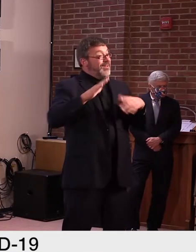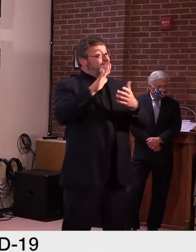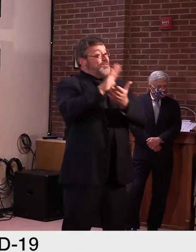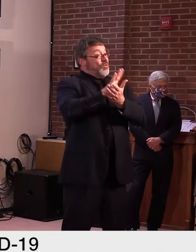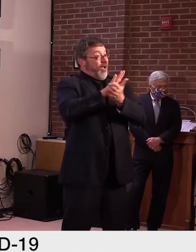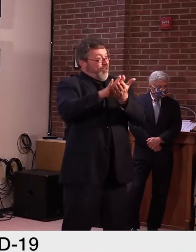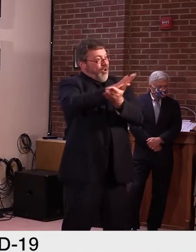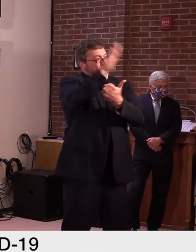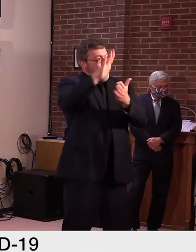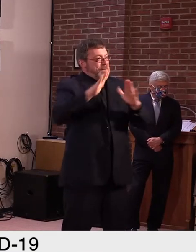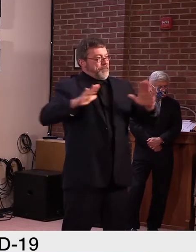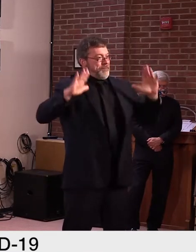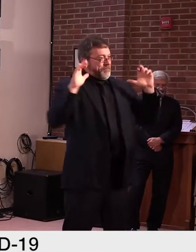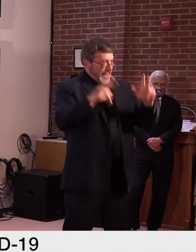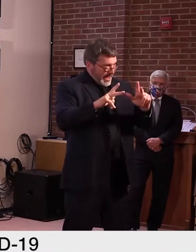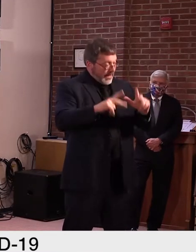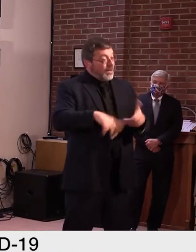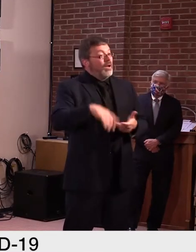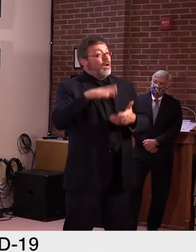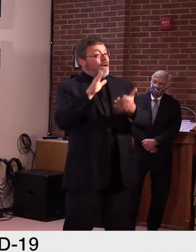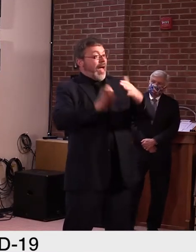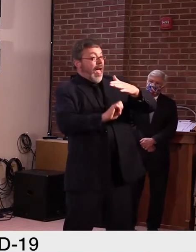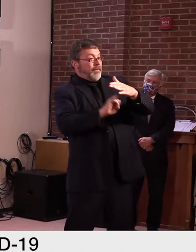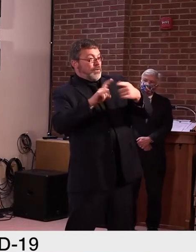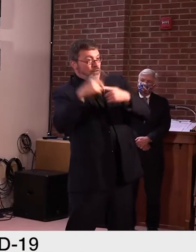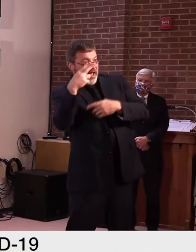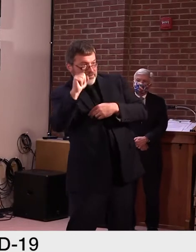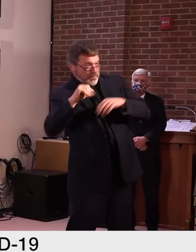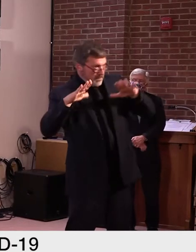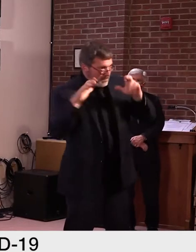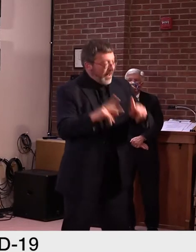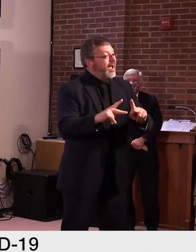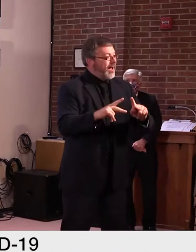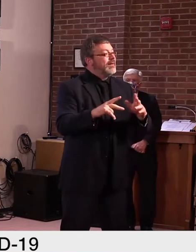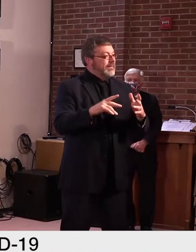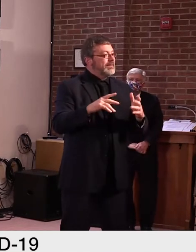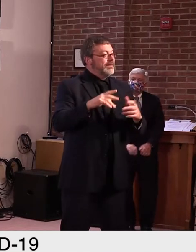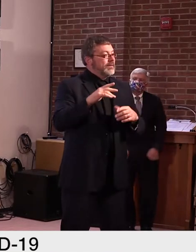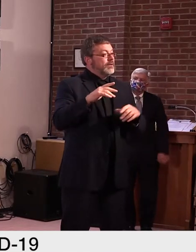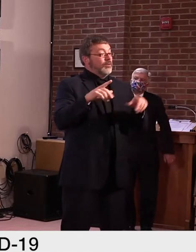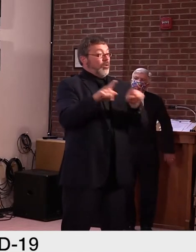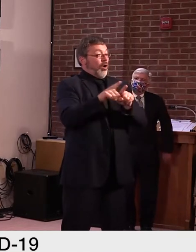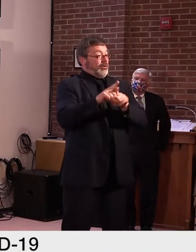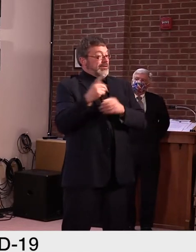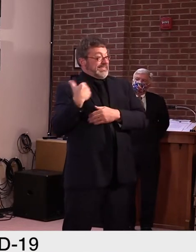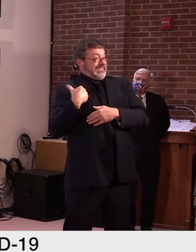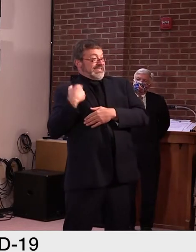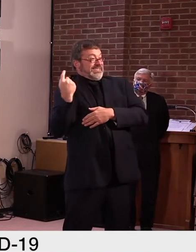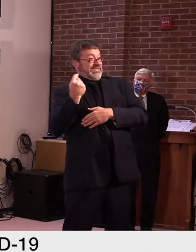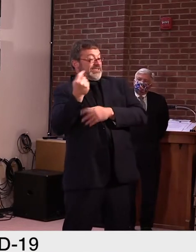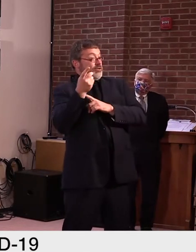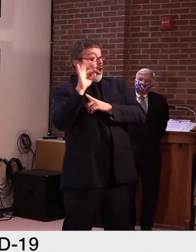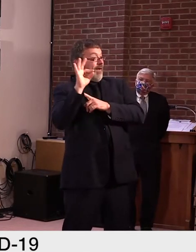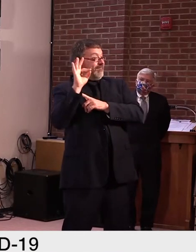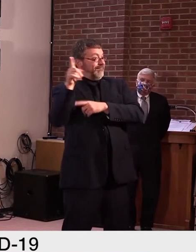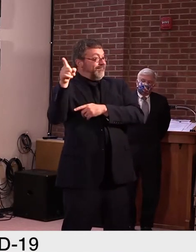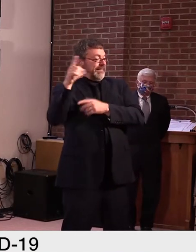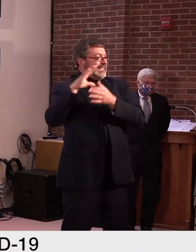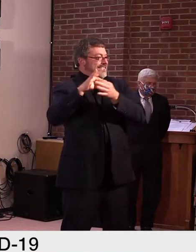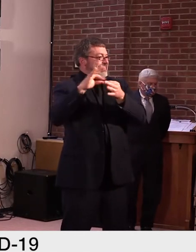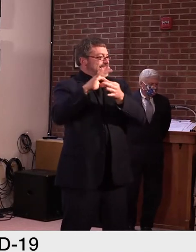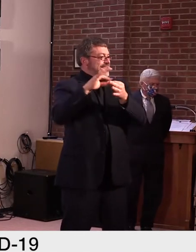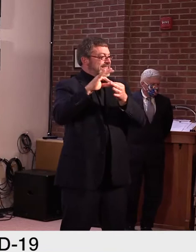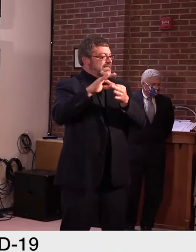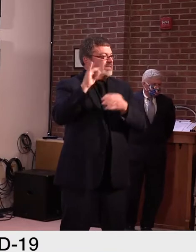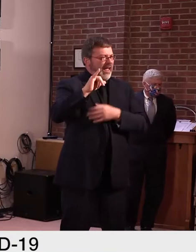the country. And as Dr. Fauci reiterated when he was here on Tuesday, you can see really that the numbers are on Vermont's side. You can see how